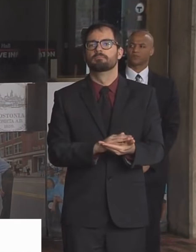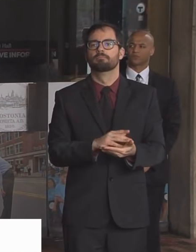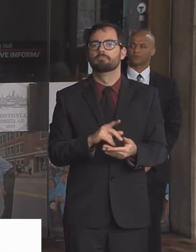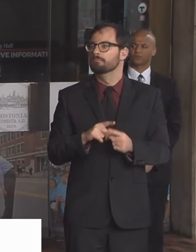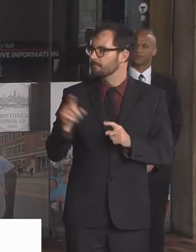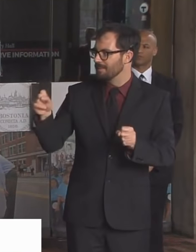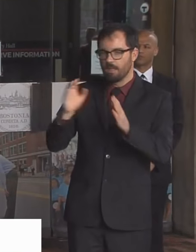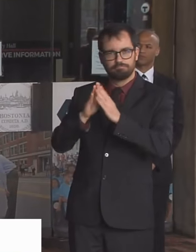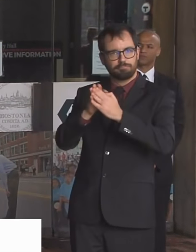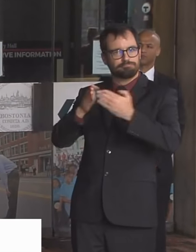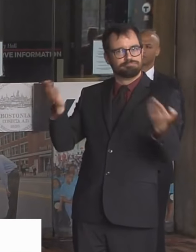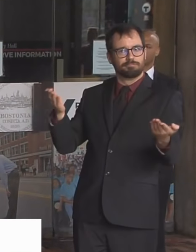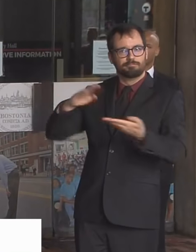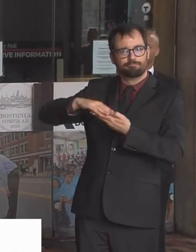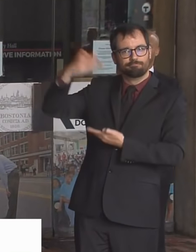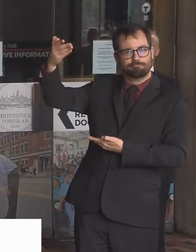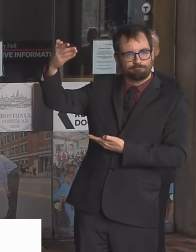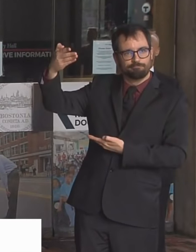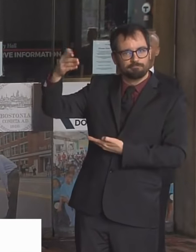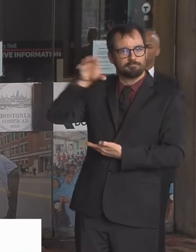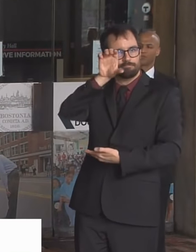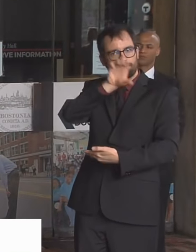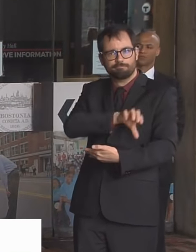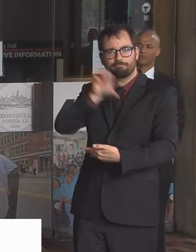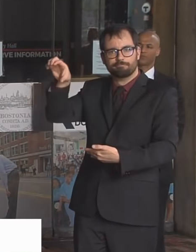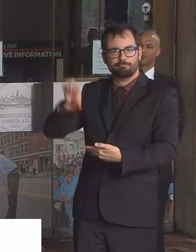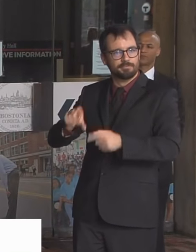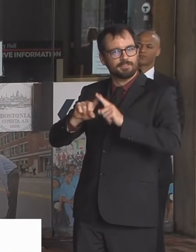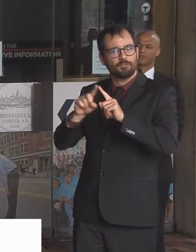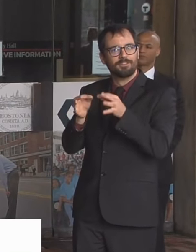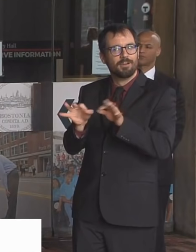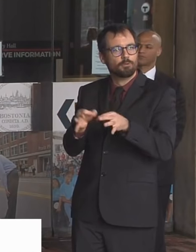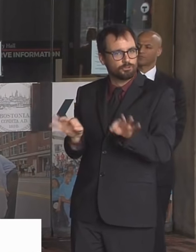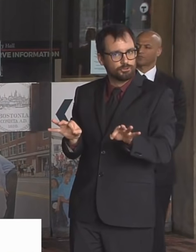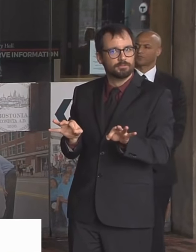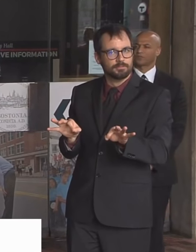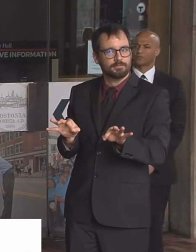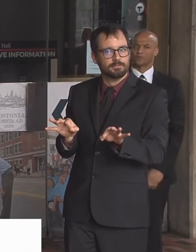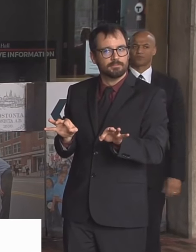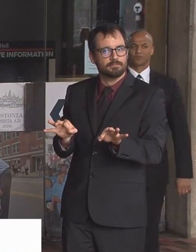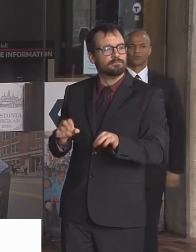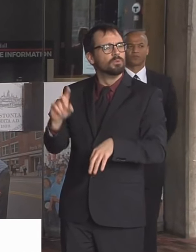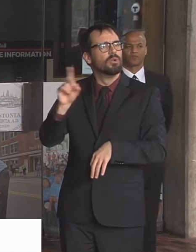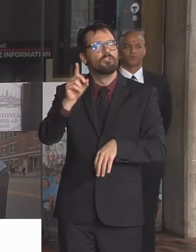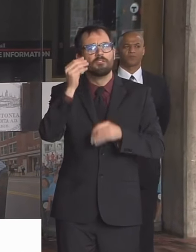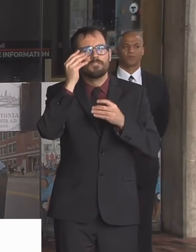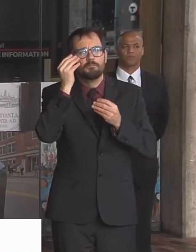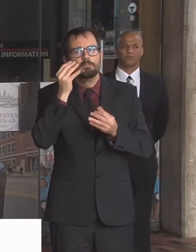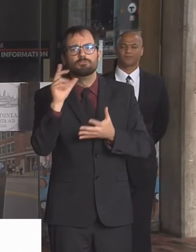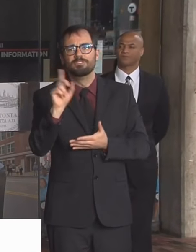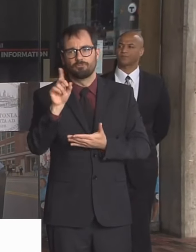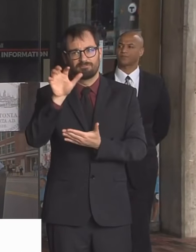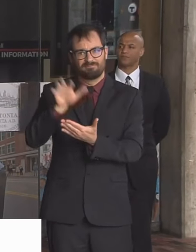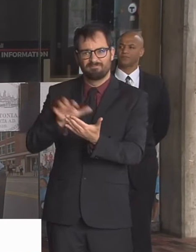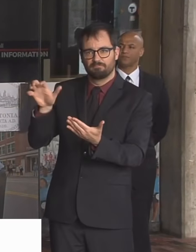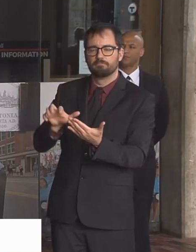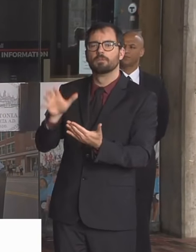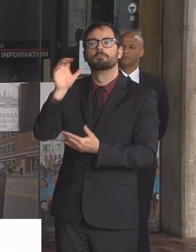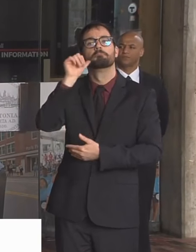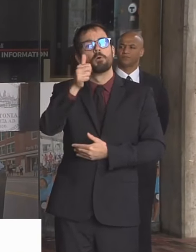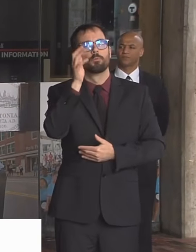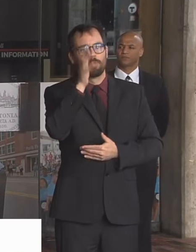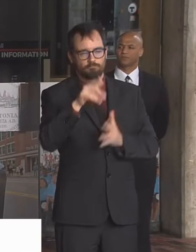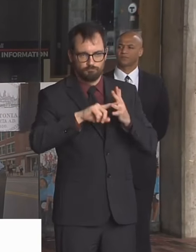have this done and and drop tomorrow we're going to be all over the city of boston we're going to adhere to physical distance and hygiene